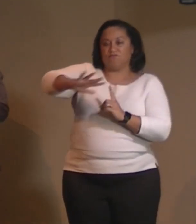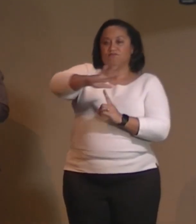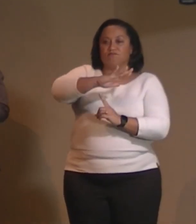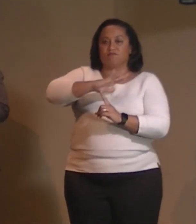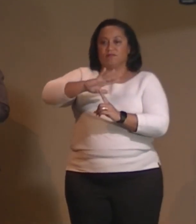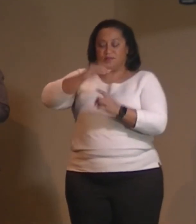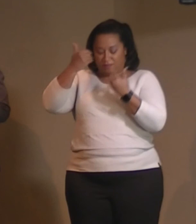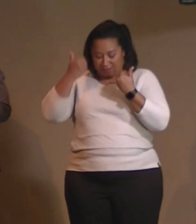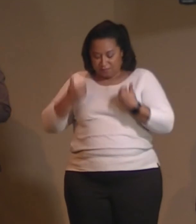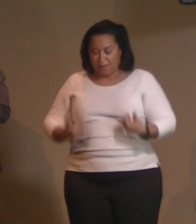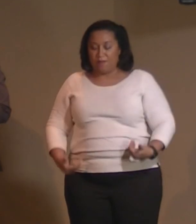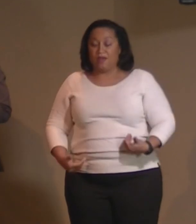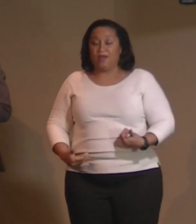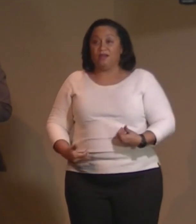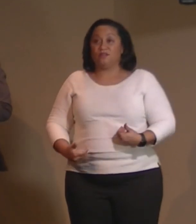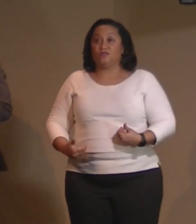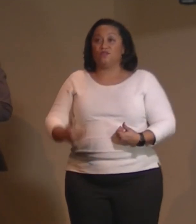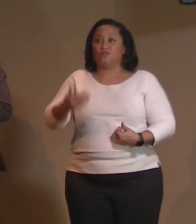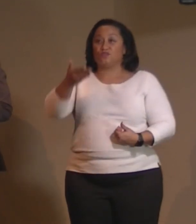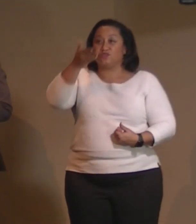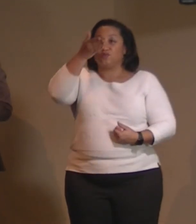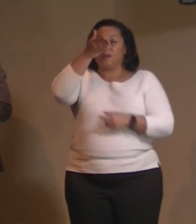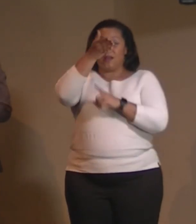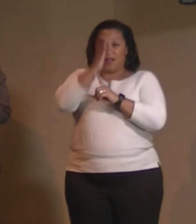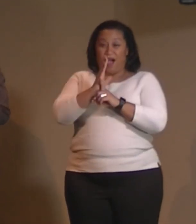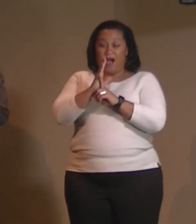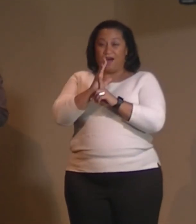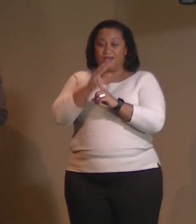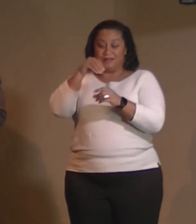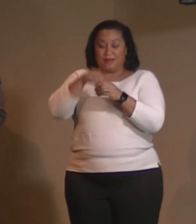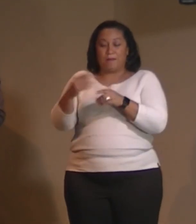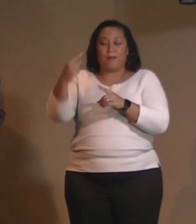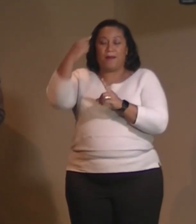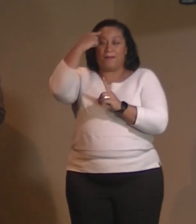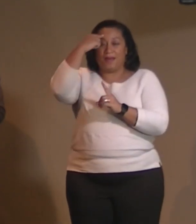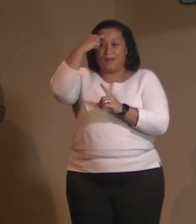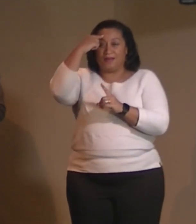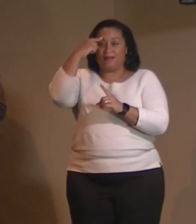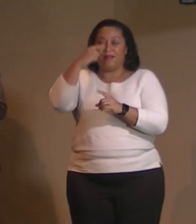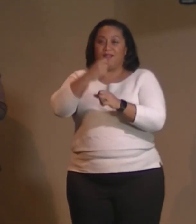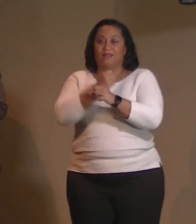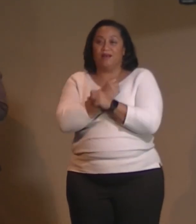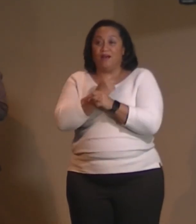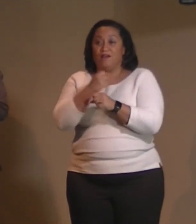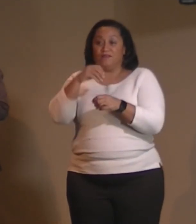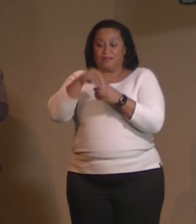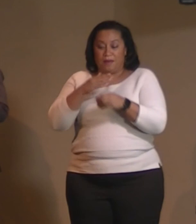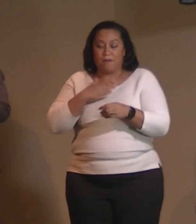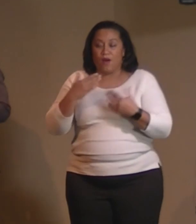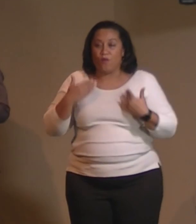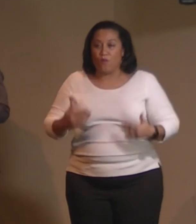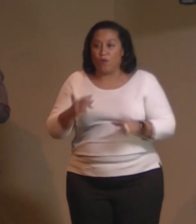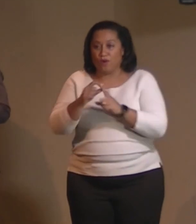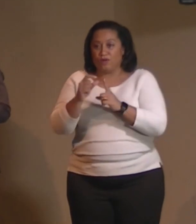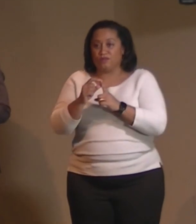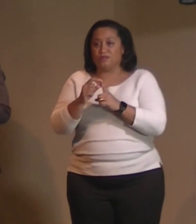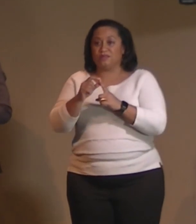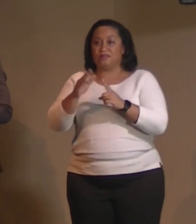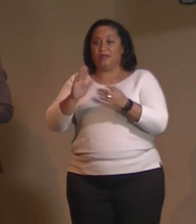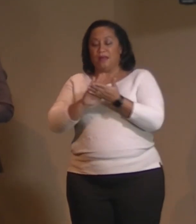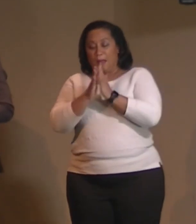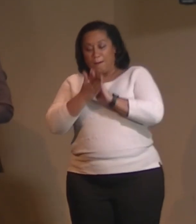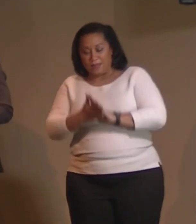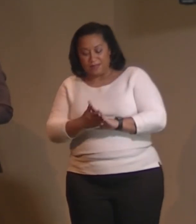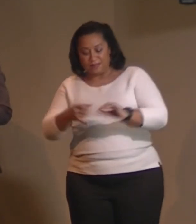so that God is in my mind. Love is in my words. Peace and joy